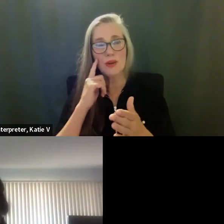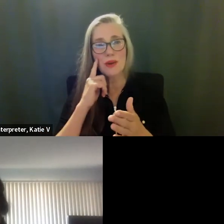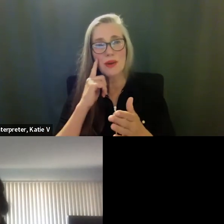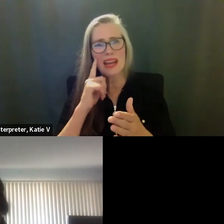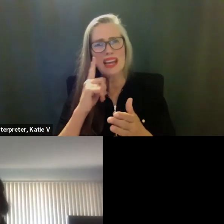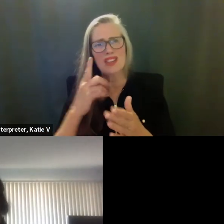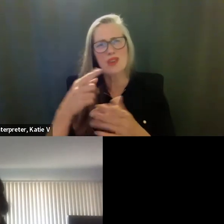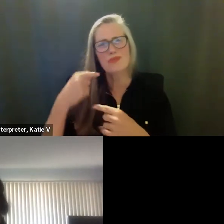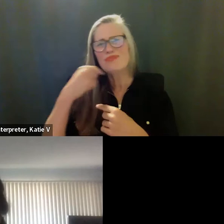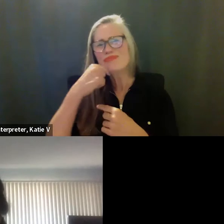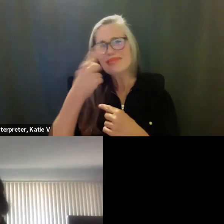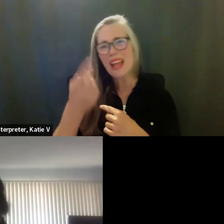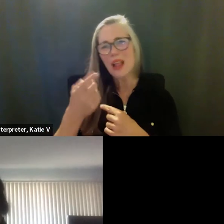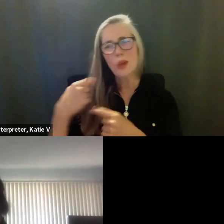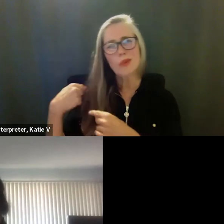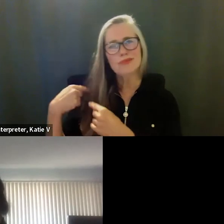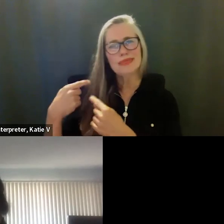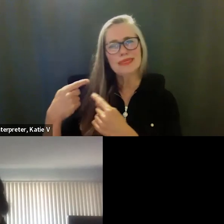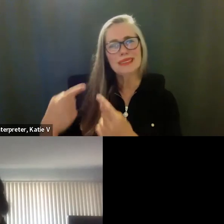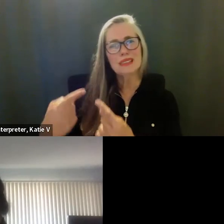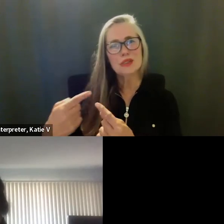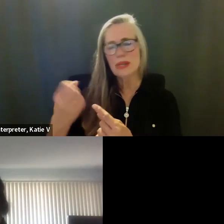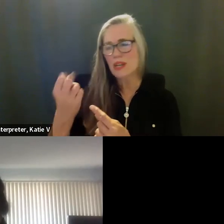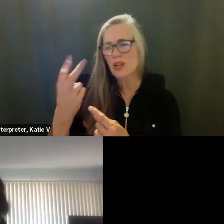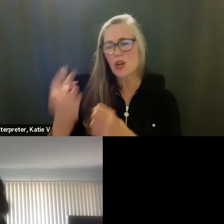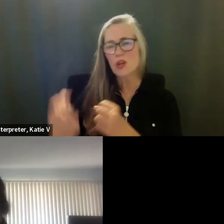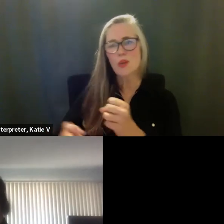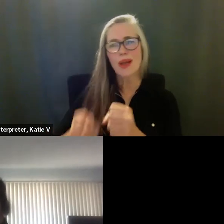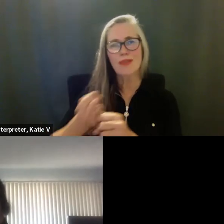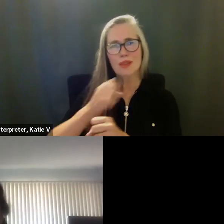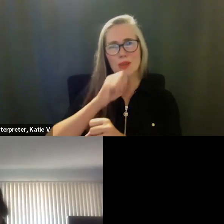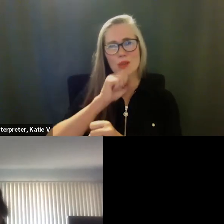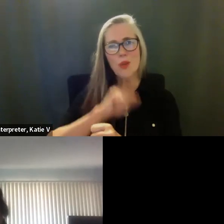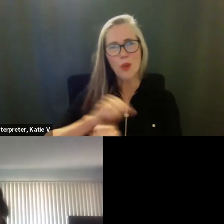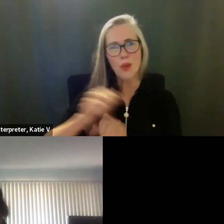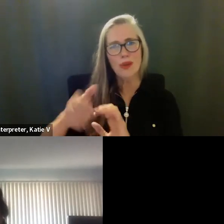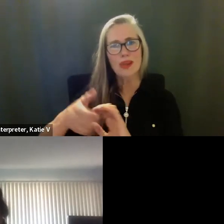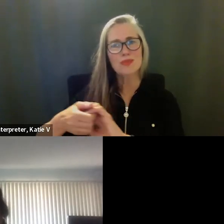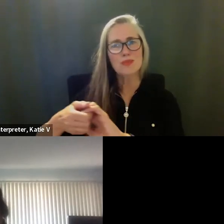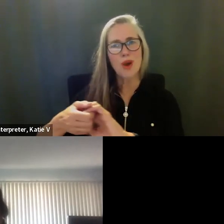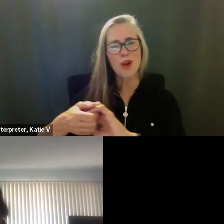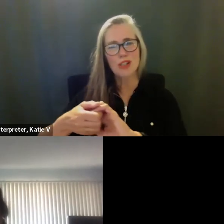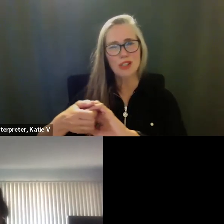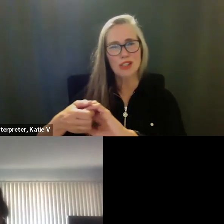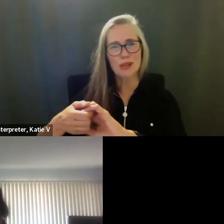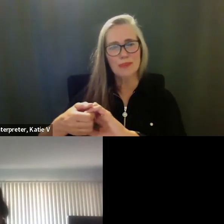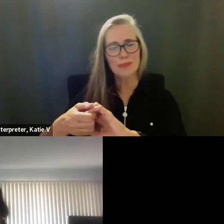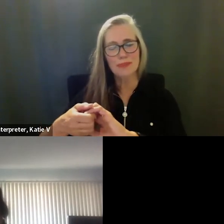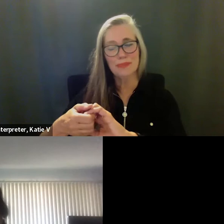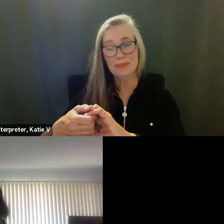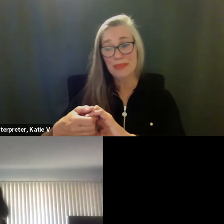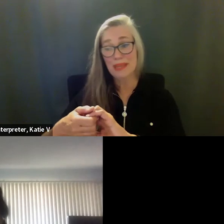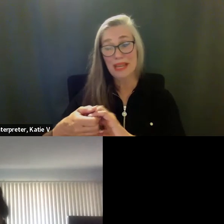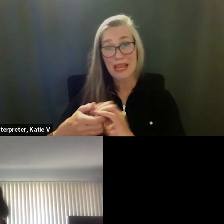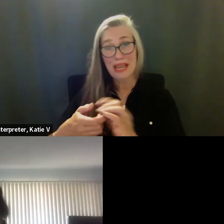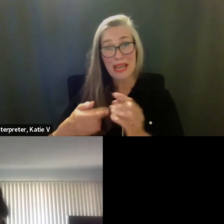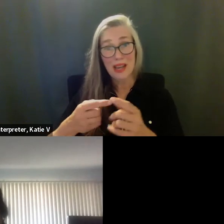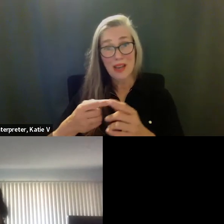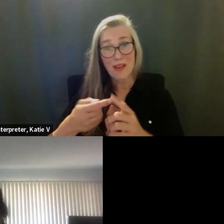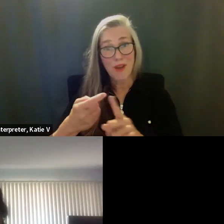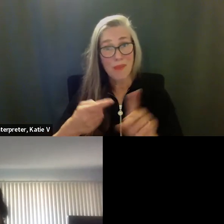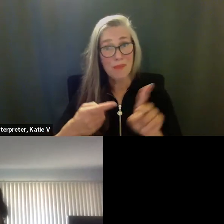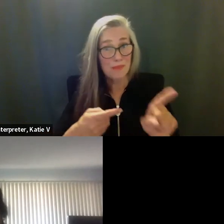12 years old from, you know, the documents that I have. And the partnership was between UCSB,